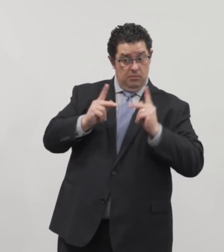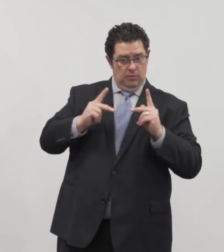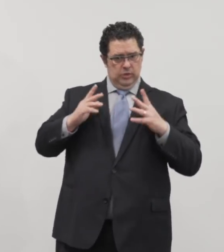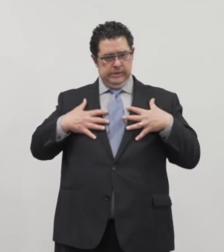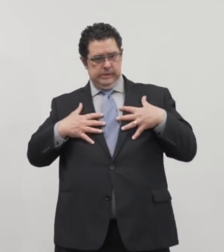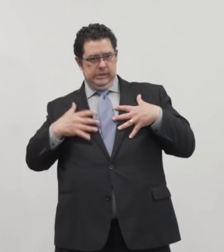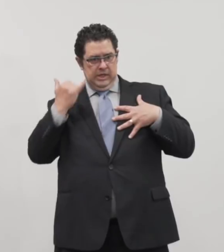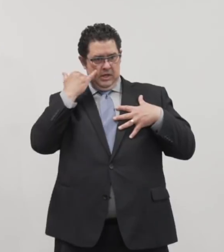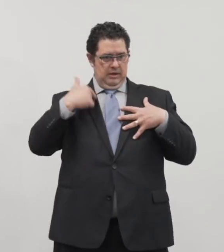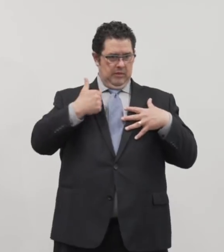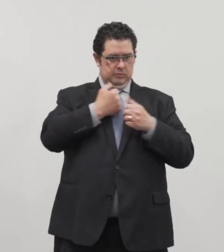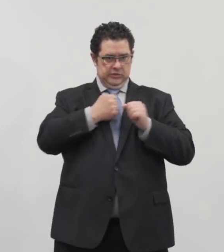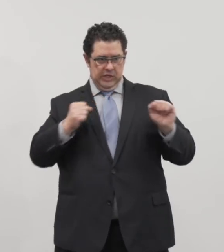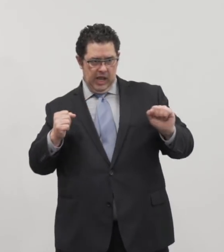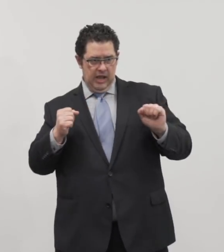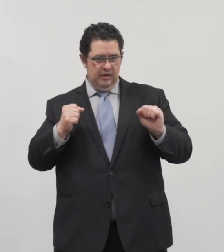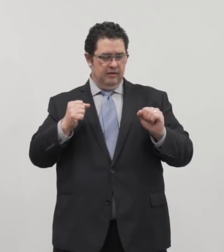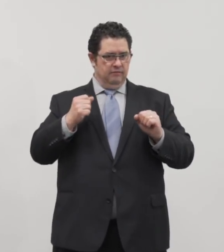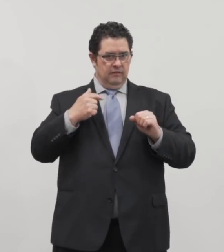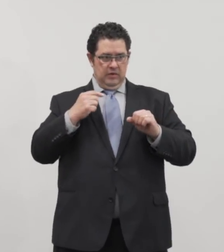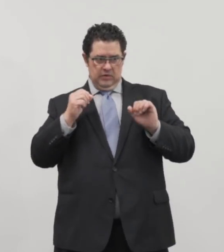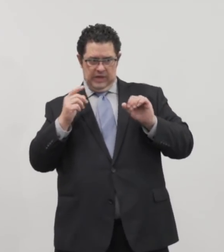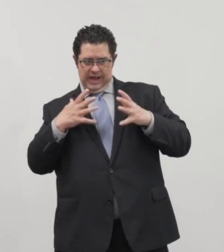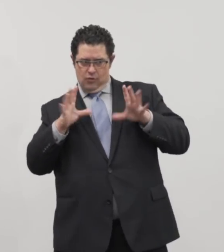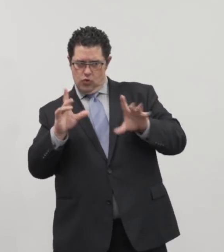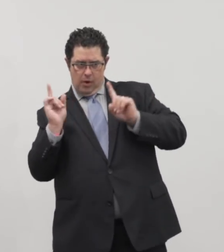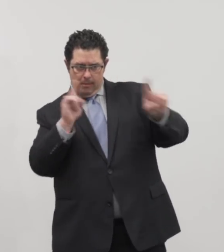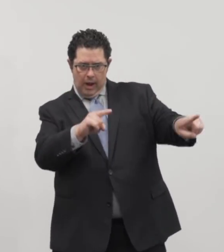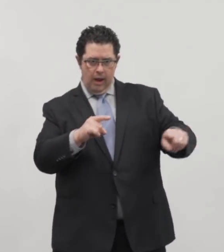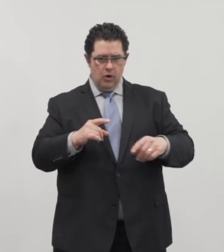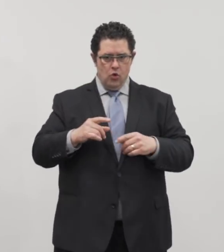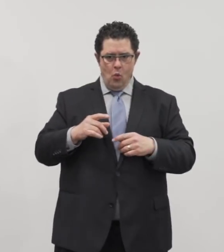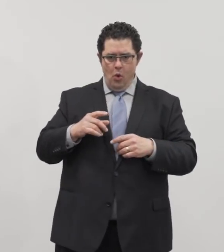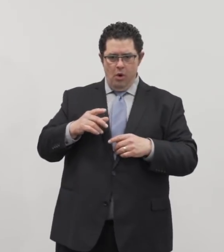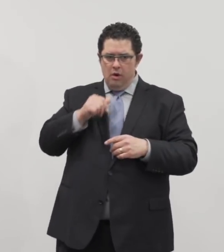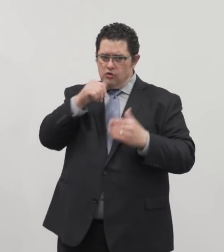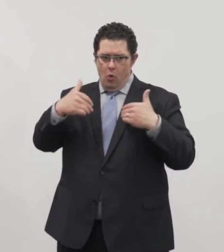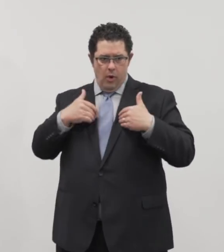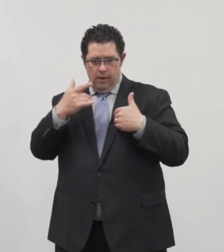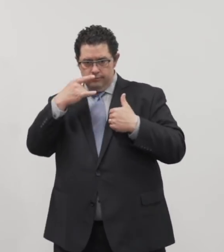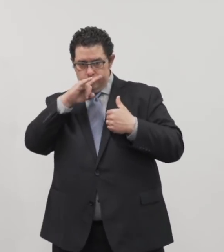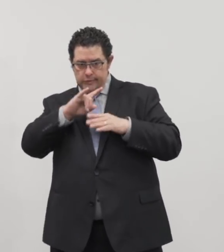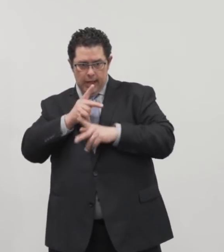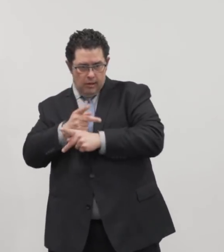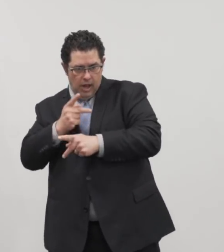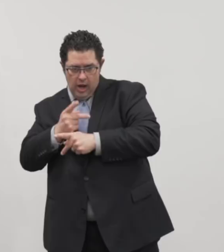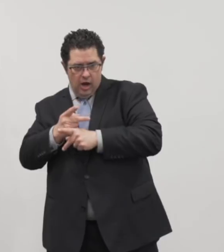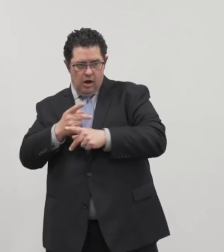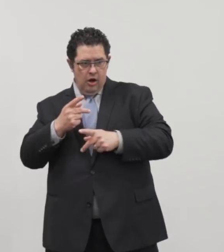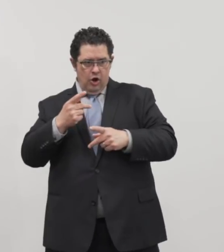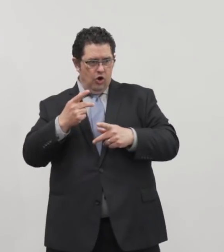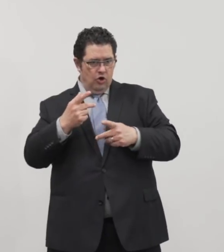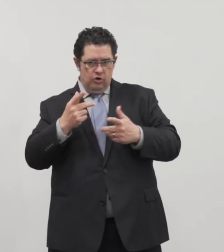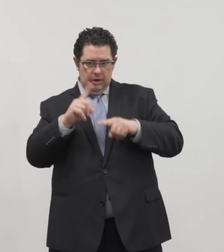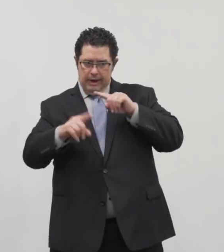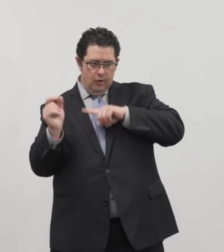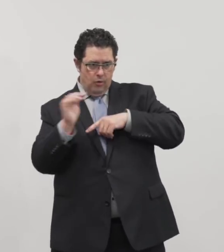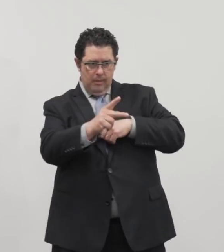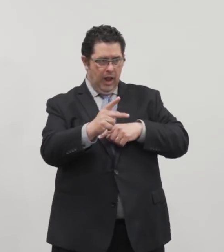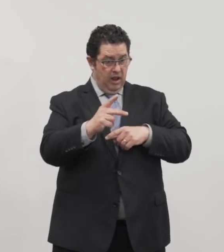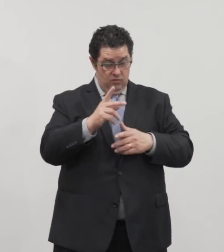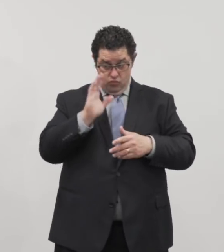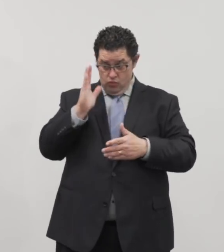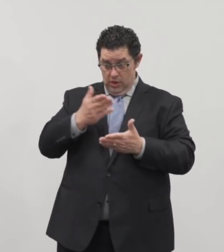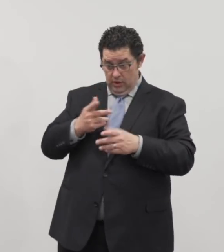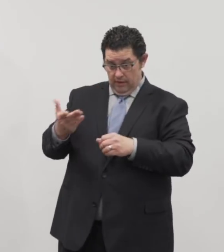or no, I don't have childcare, I can't come back, and they get fired. It's the whole question of whether they, A, would still have unemployment, and B, whether